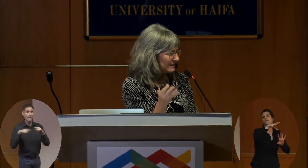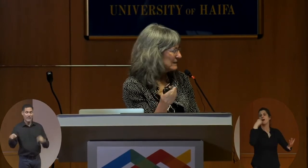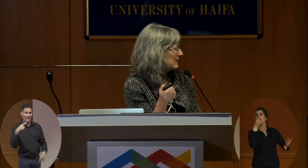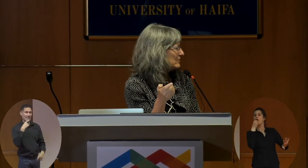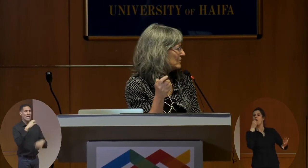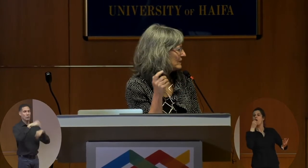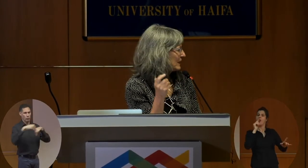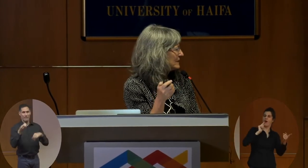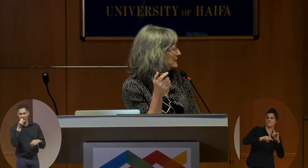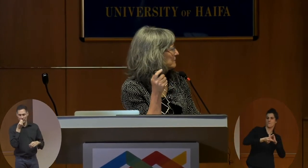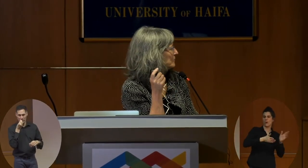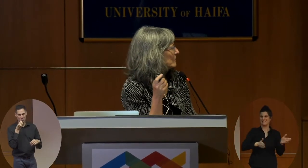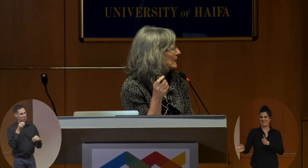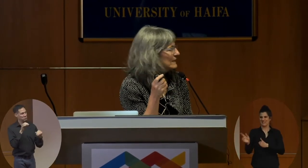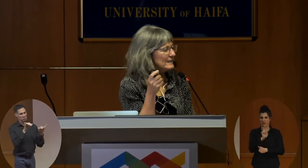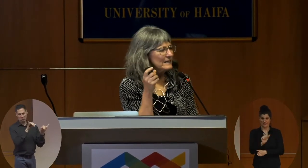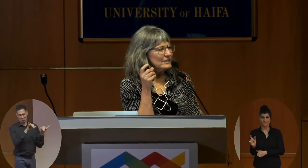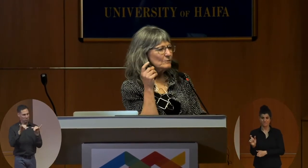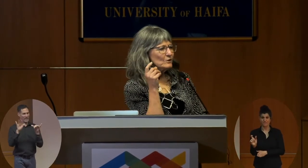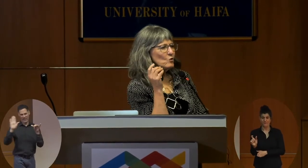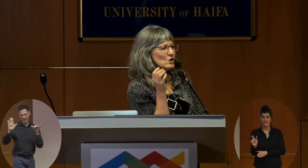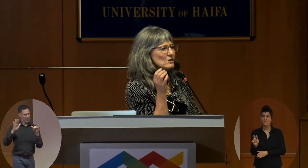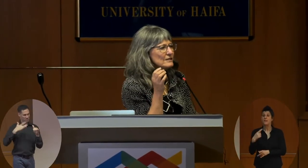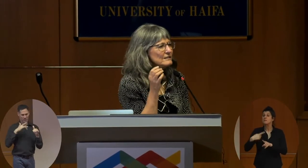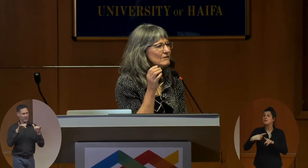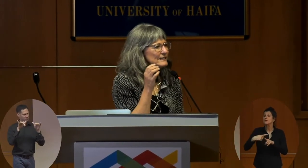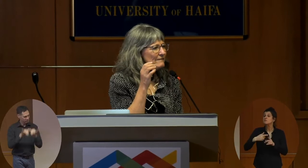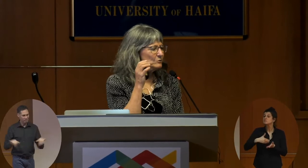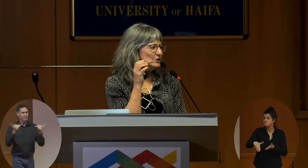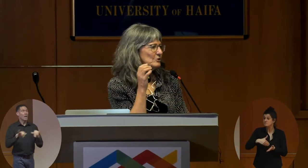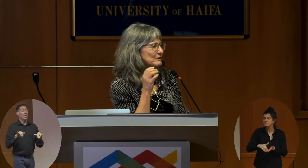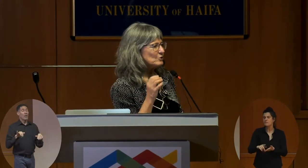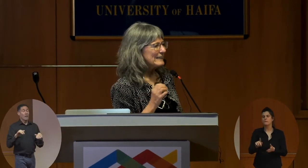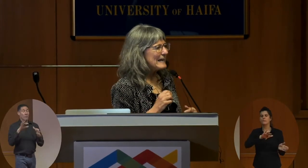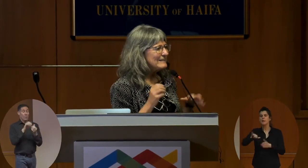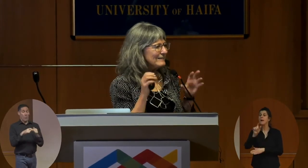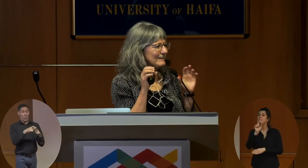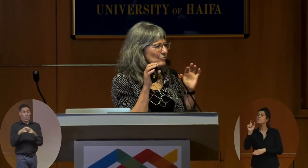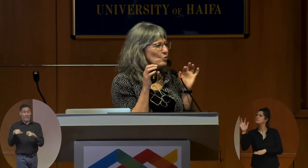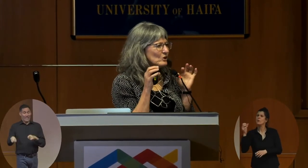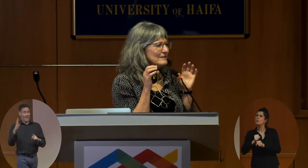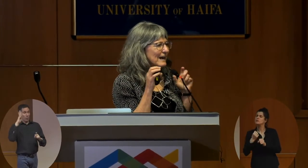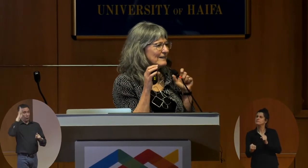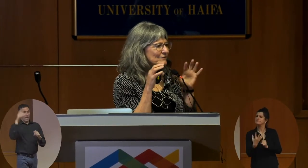his entire sign system. In terms of words, what David would do was create words out of